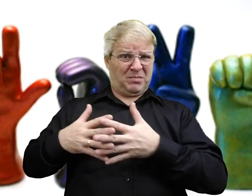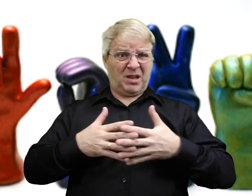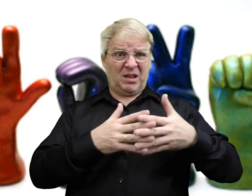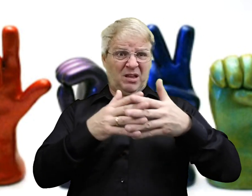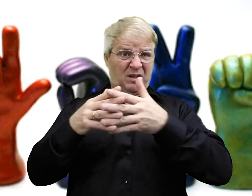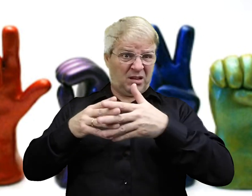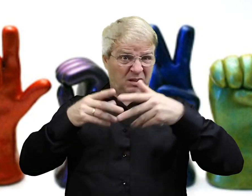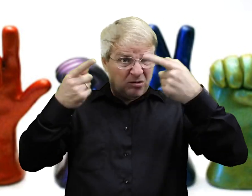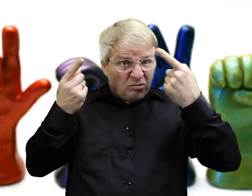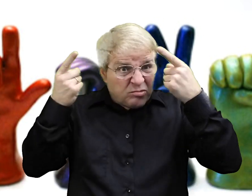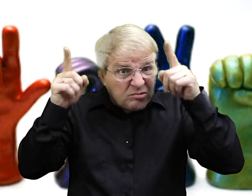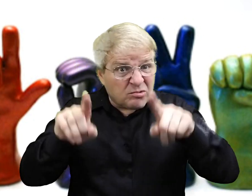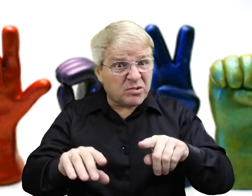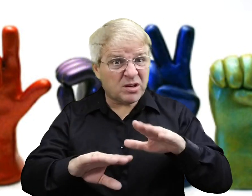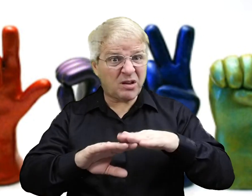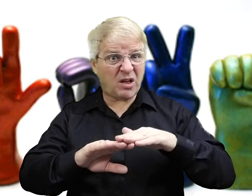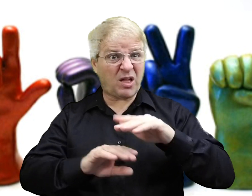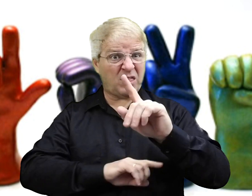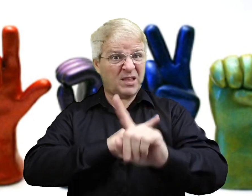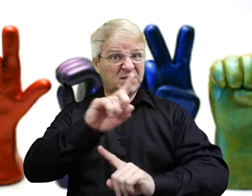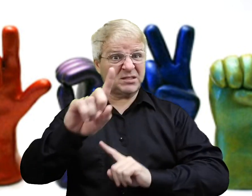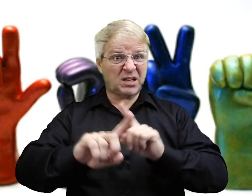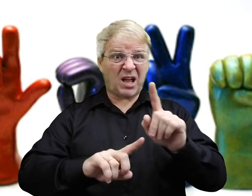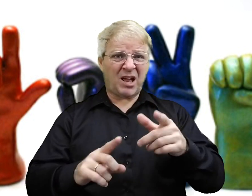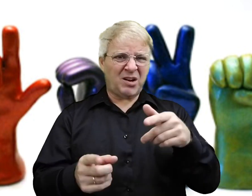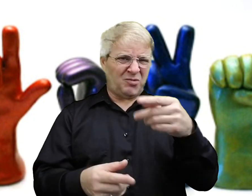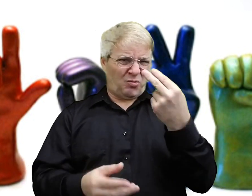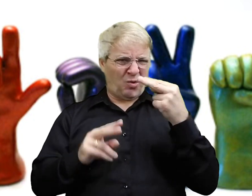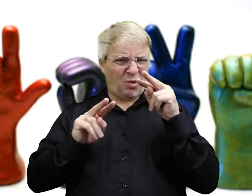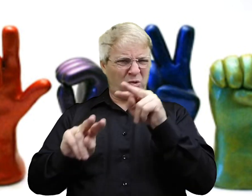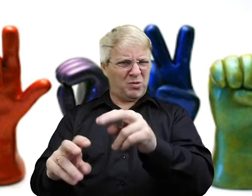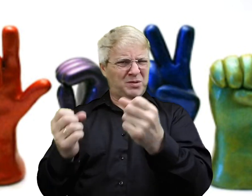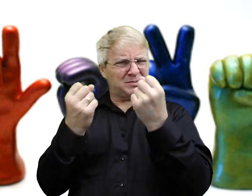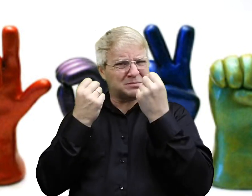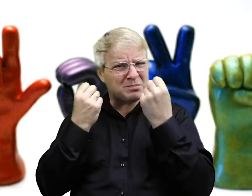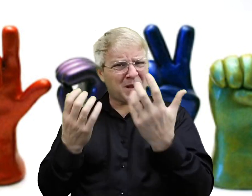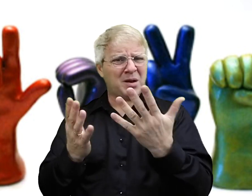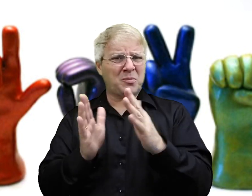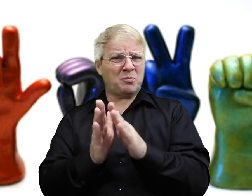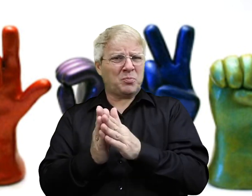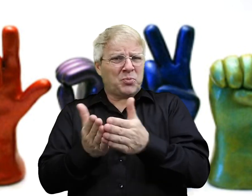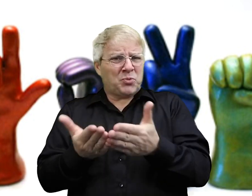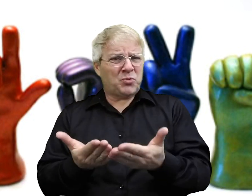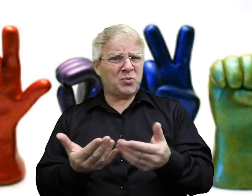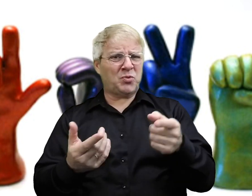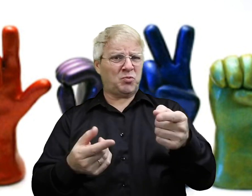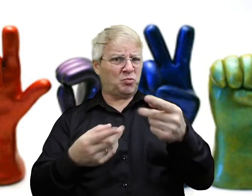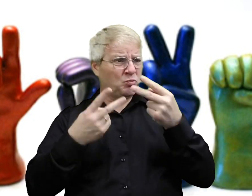Might have something a little bit better in terms of the meaning. Do we necessarily agree on signs here in